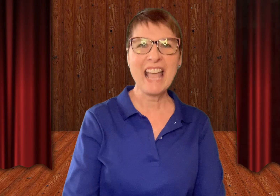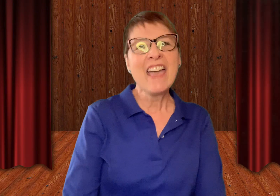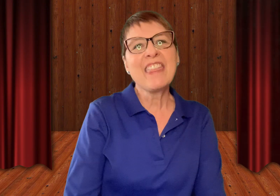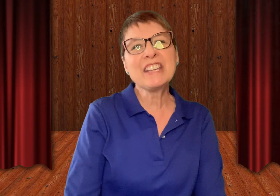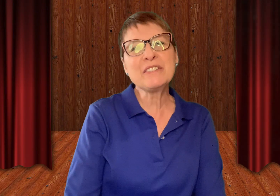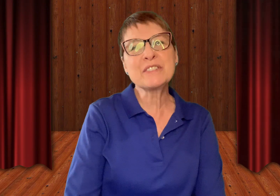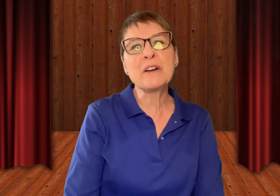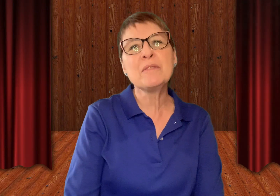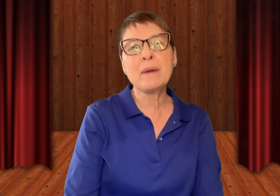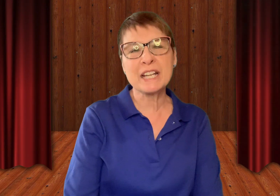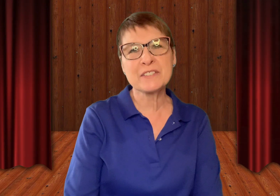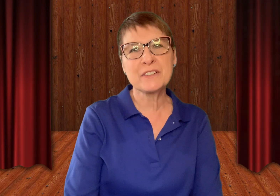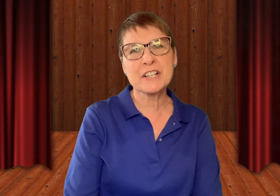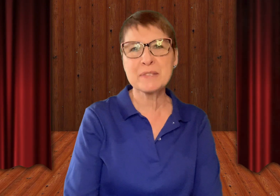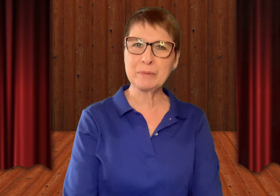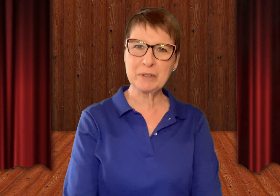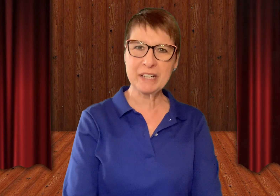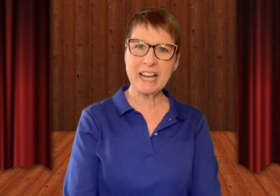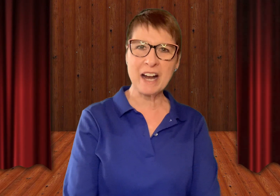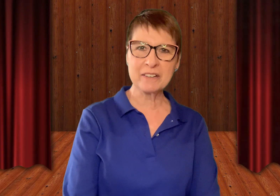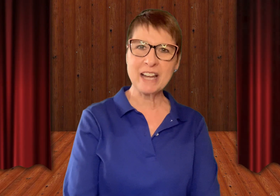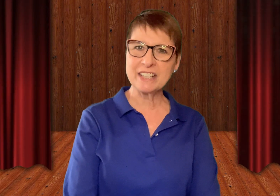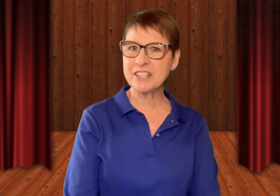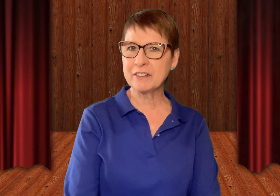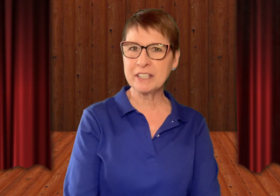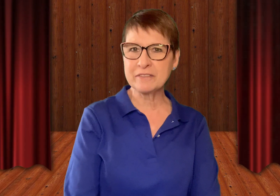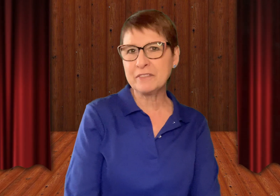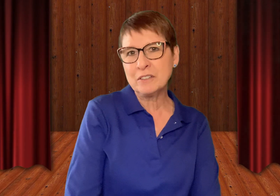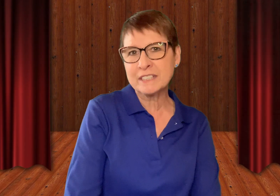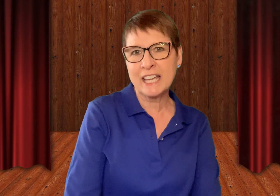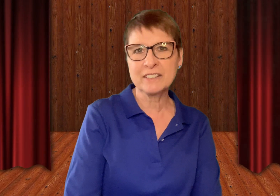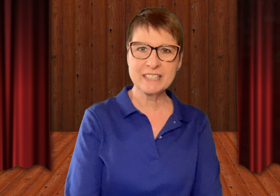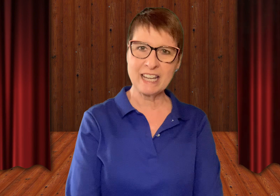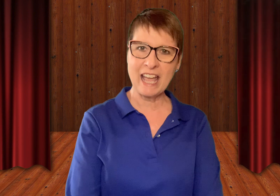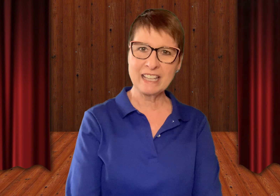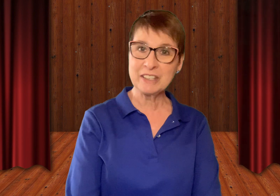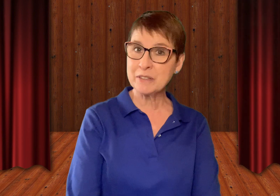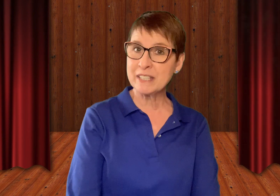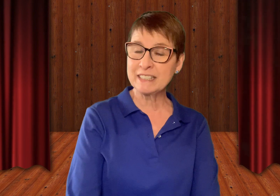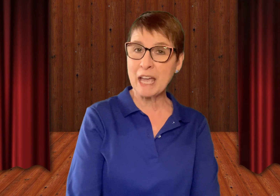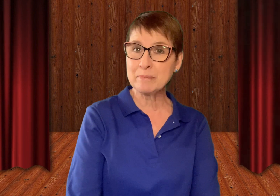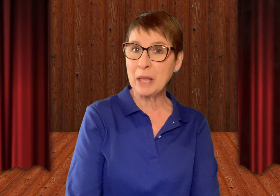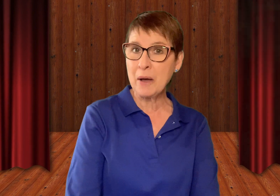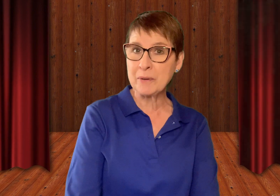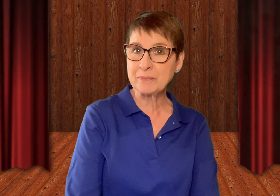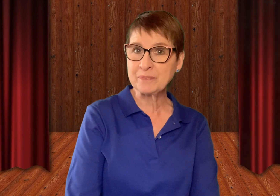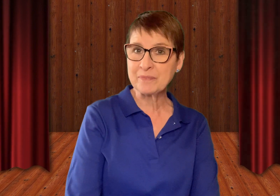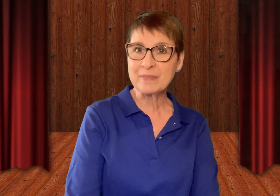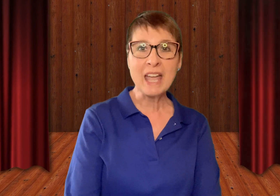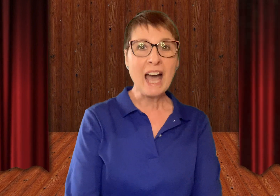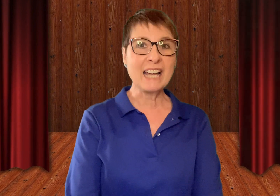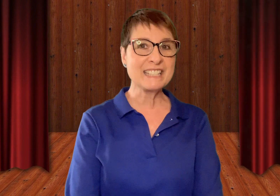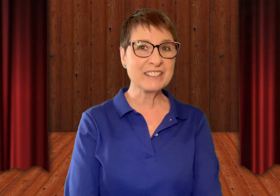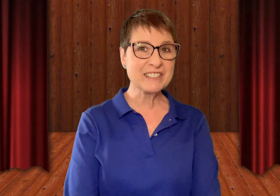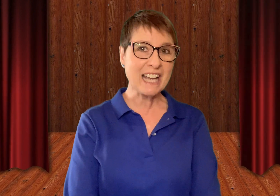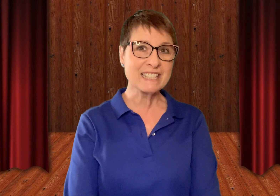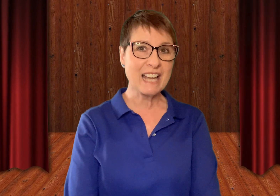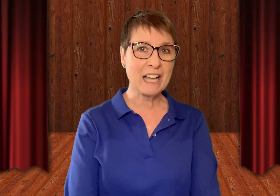Thank you so much for exploring our Nigerian folk tale today using tableau. Until next time,